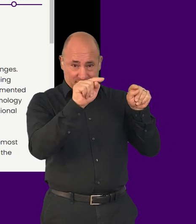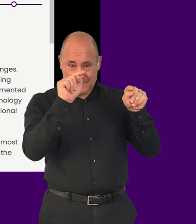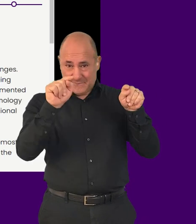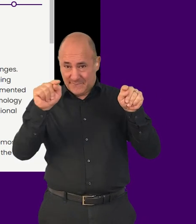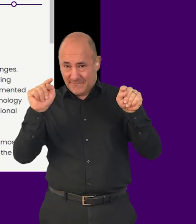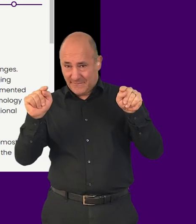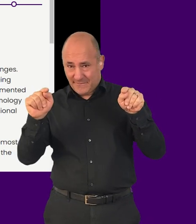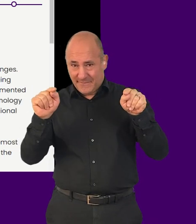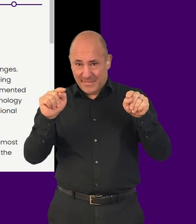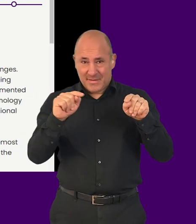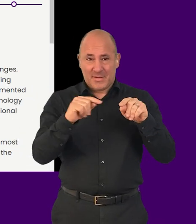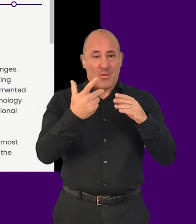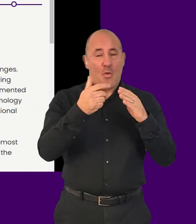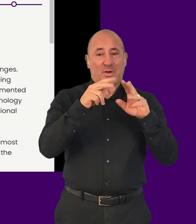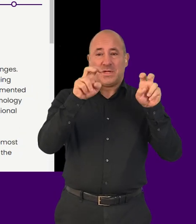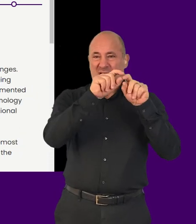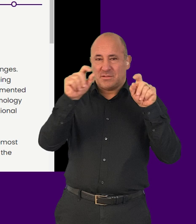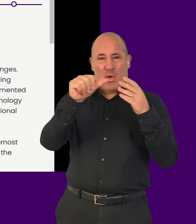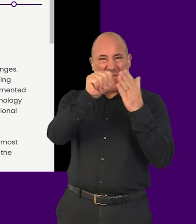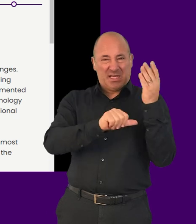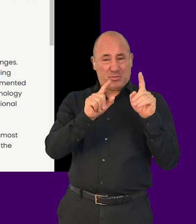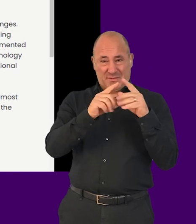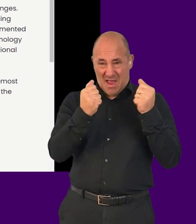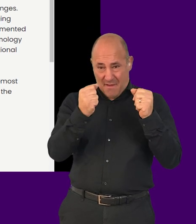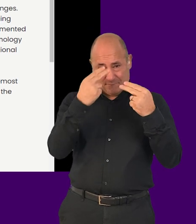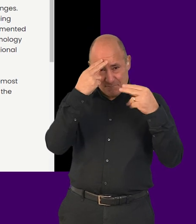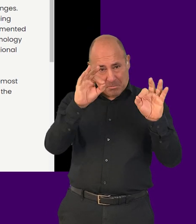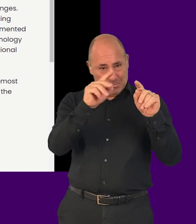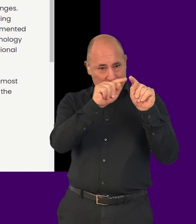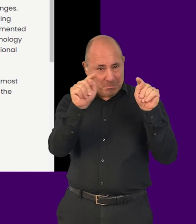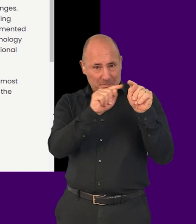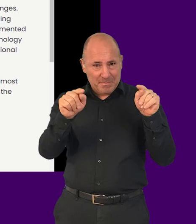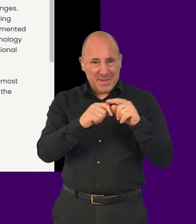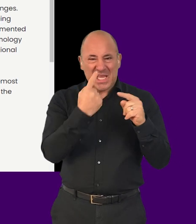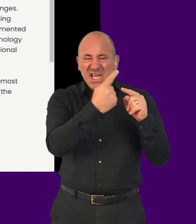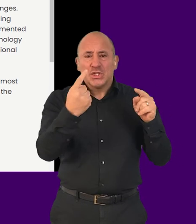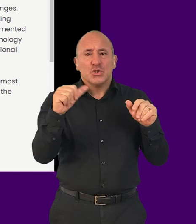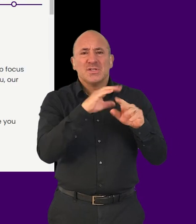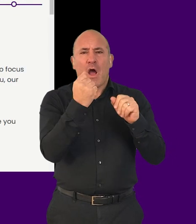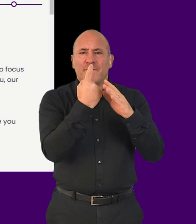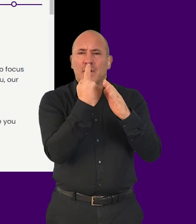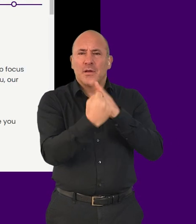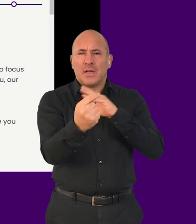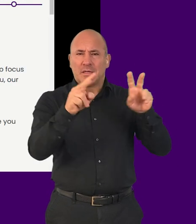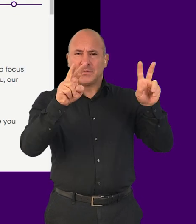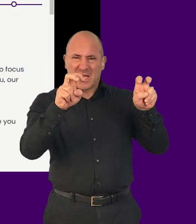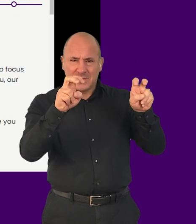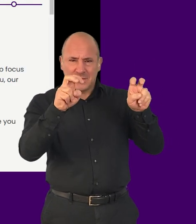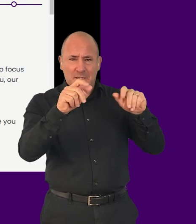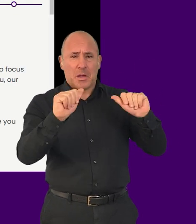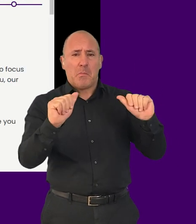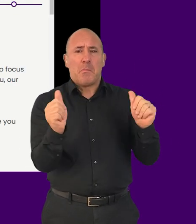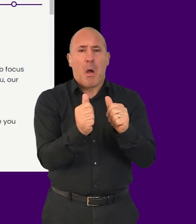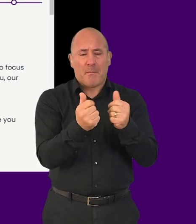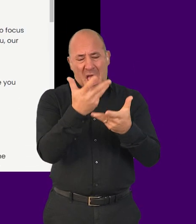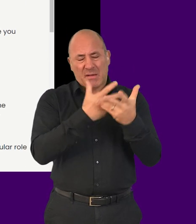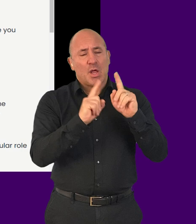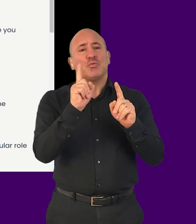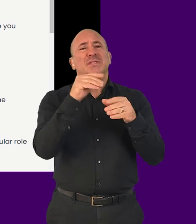tab or the browser's title bar. Each page should have a unique title that briefly and precisely describes